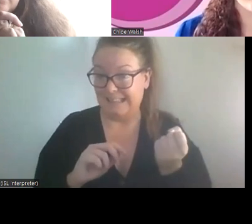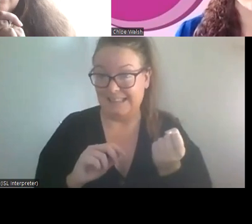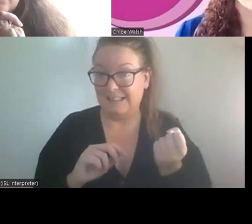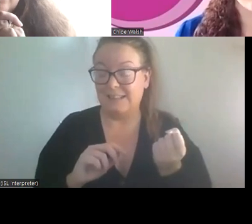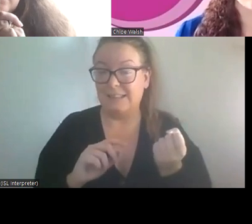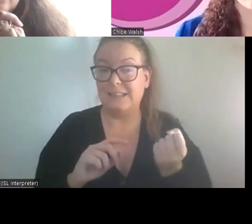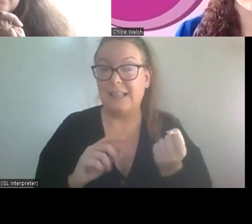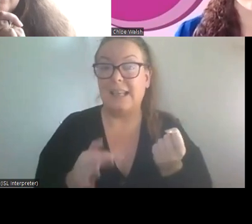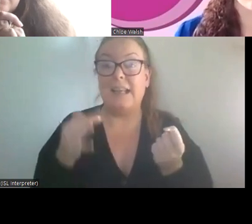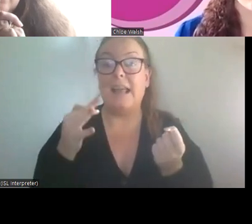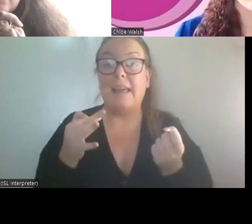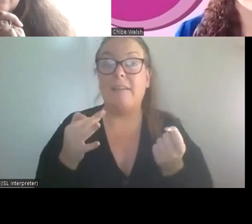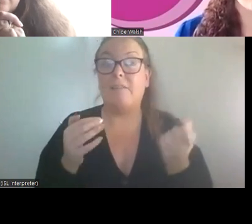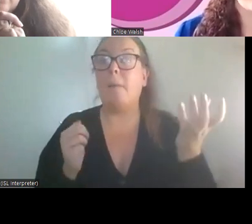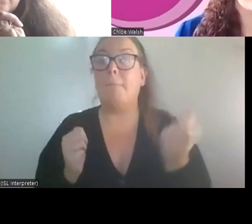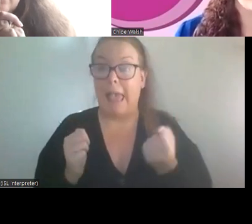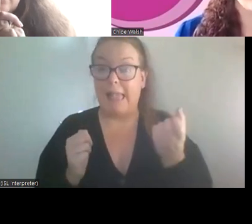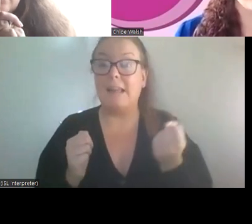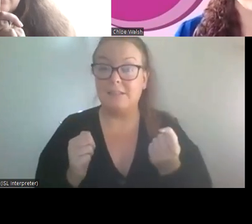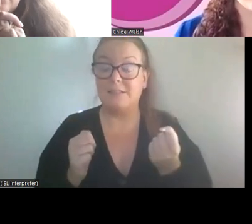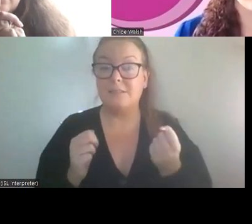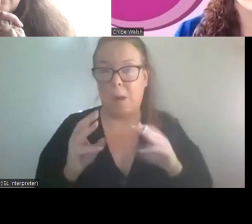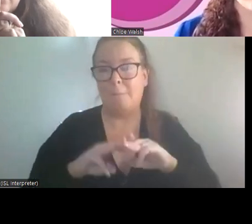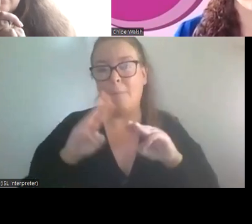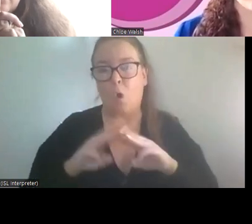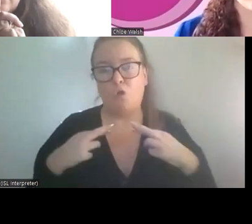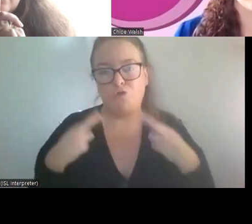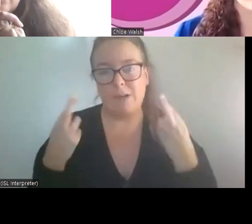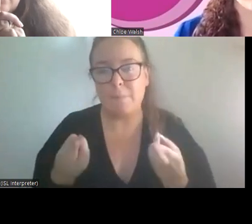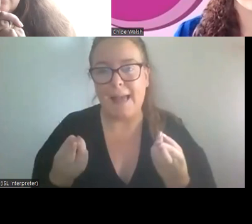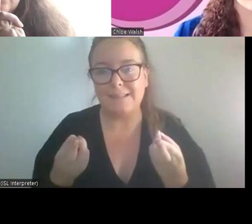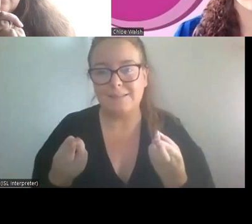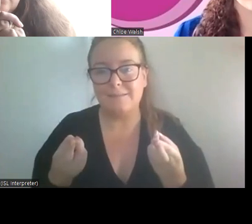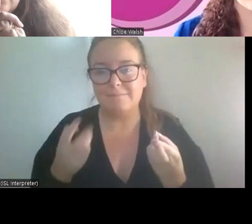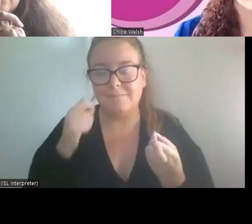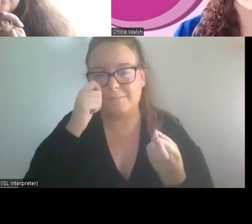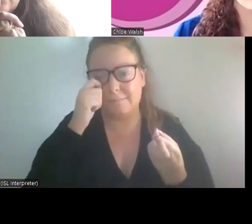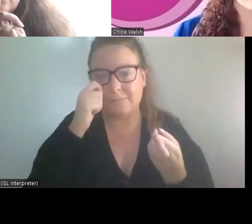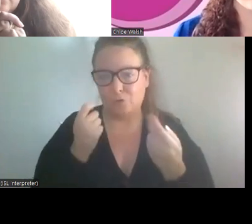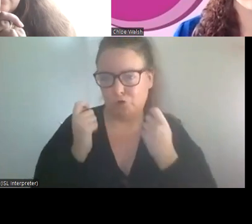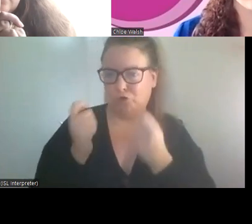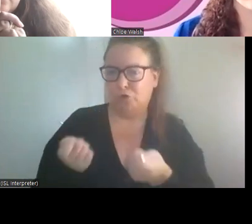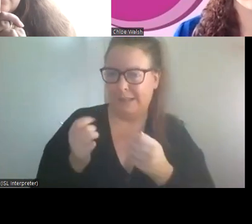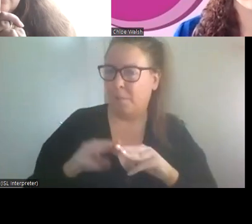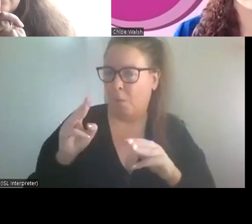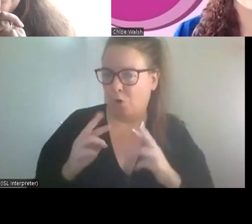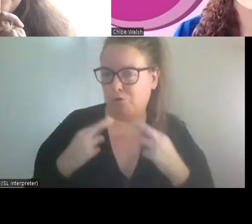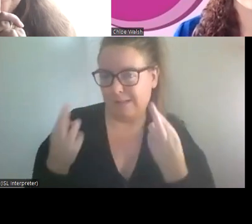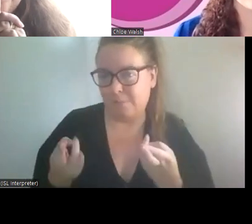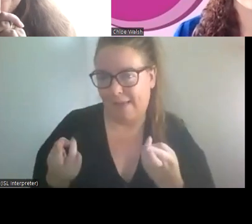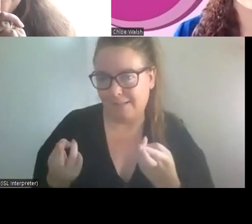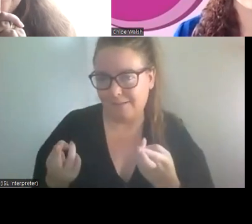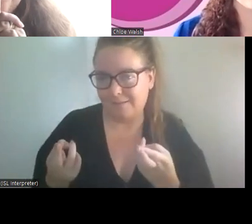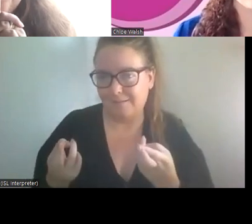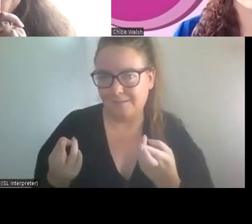if we had been paid for the three, four hours that